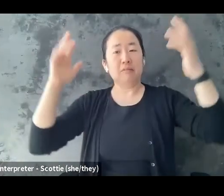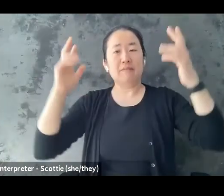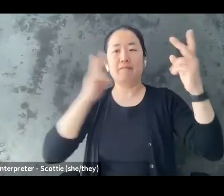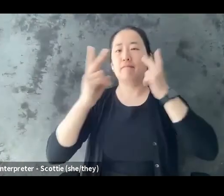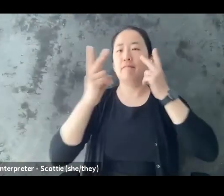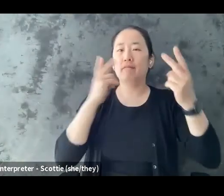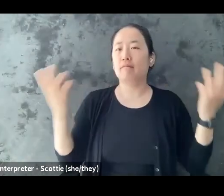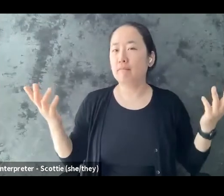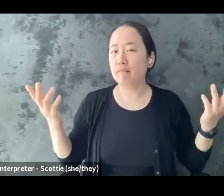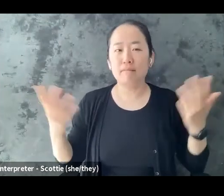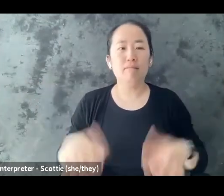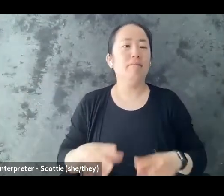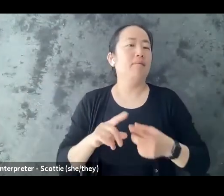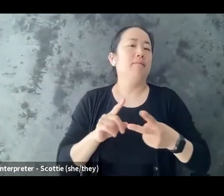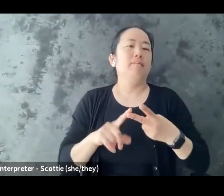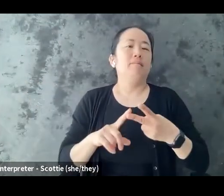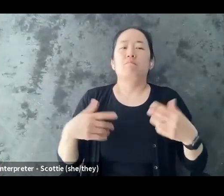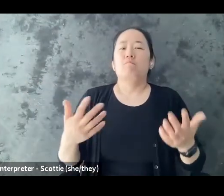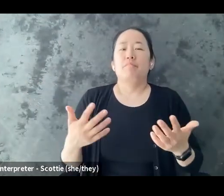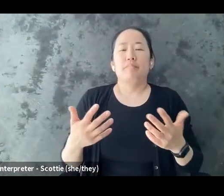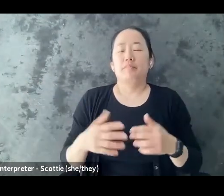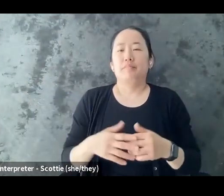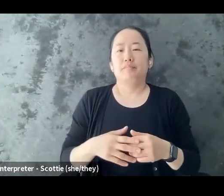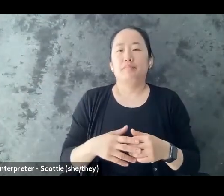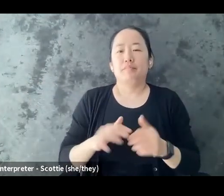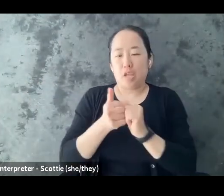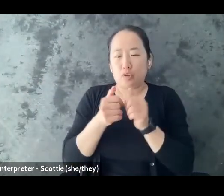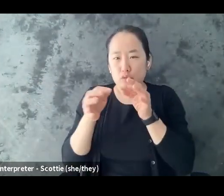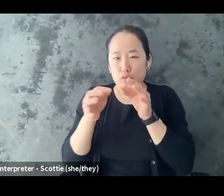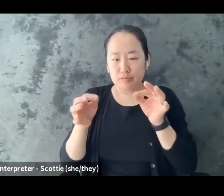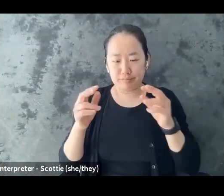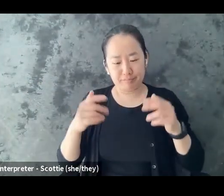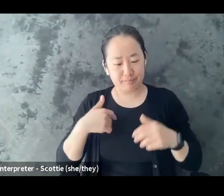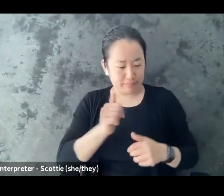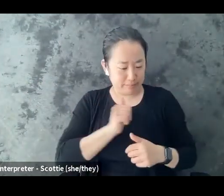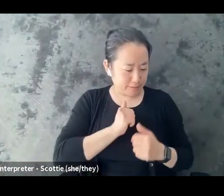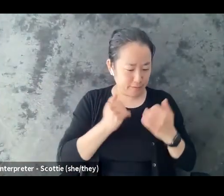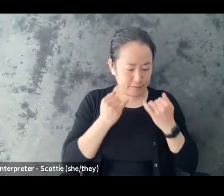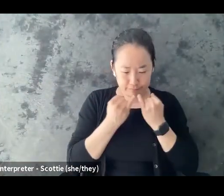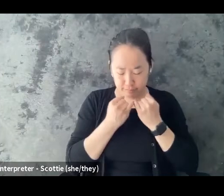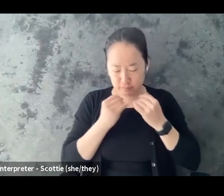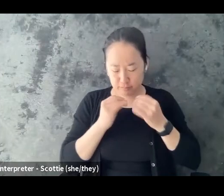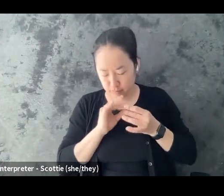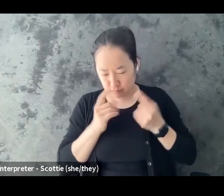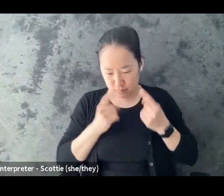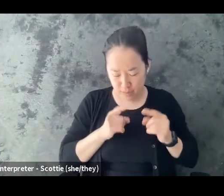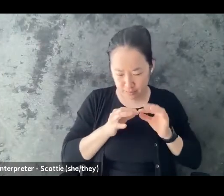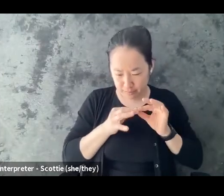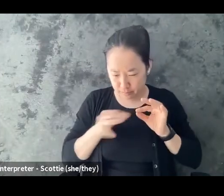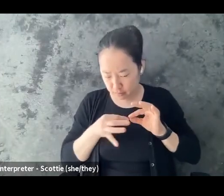ways that you've described it to yourself these are things that have happened to me you can decide how much detail or how